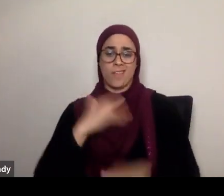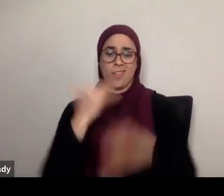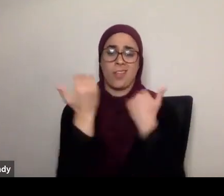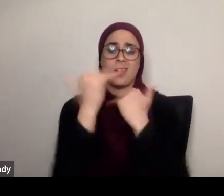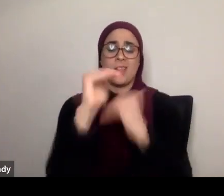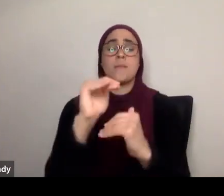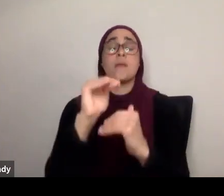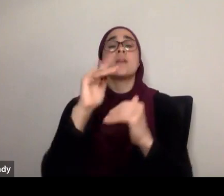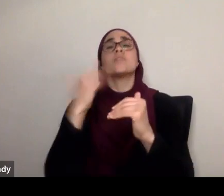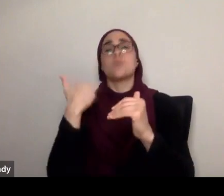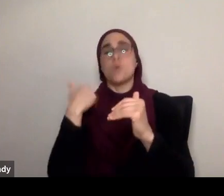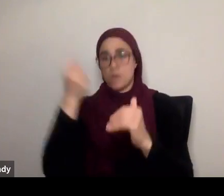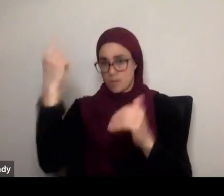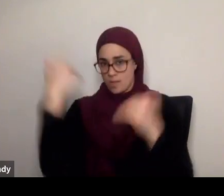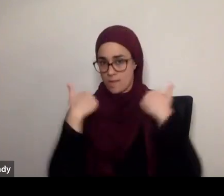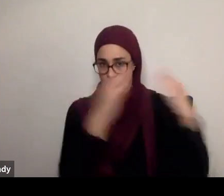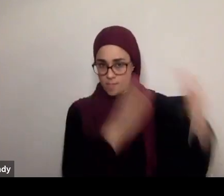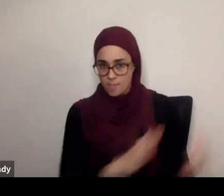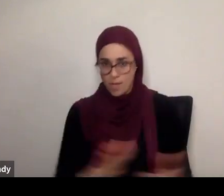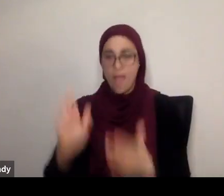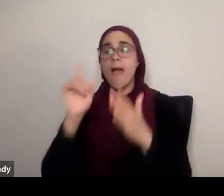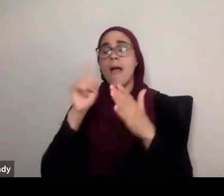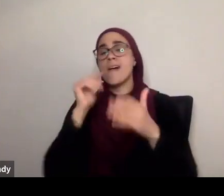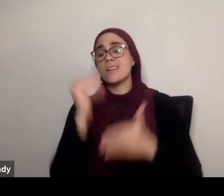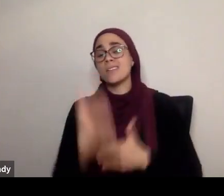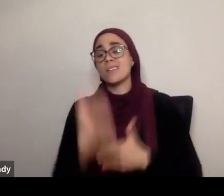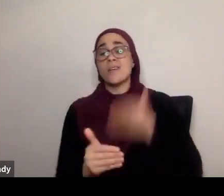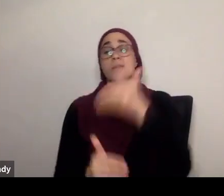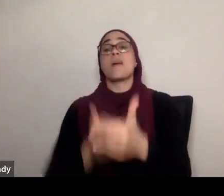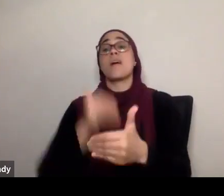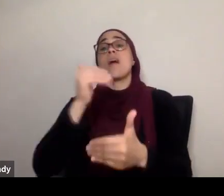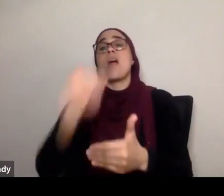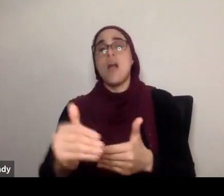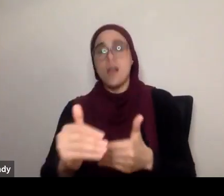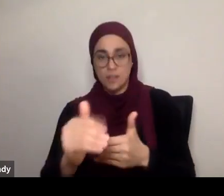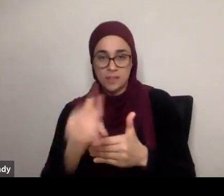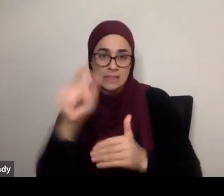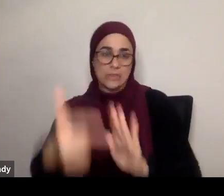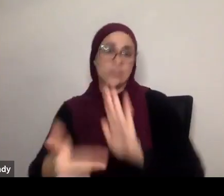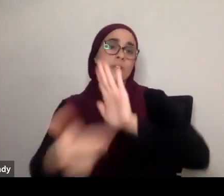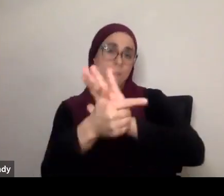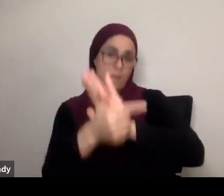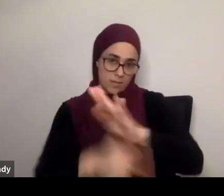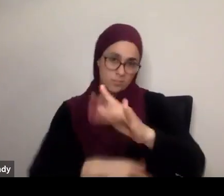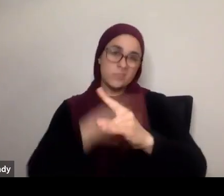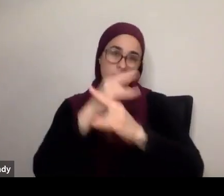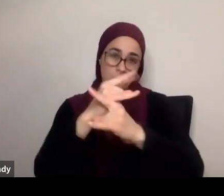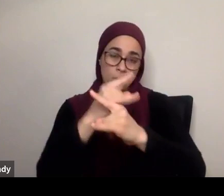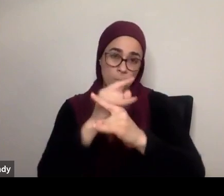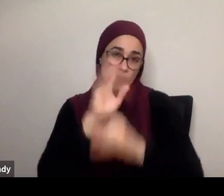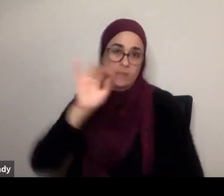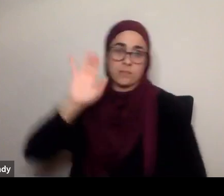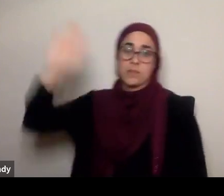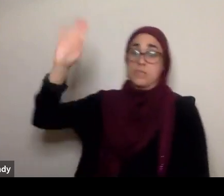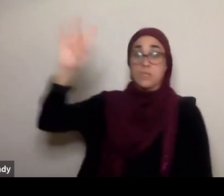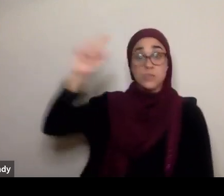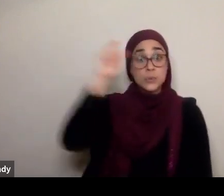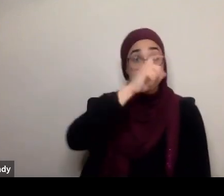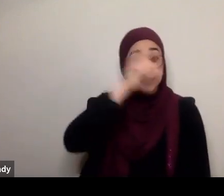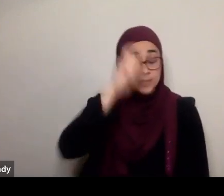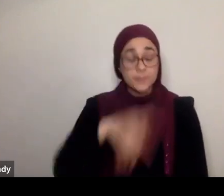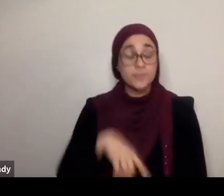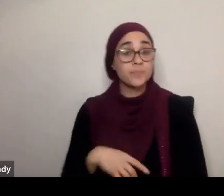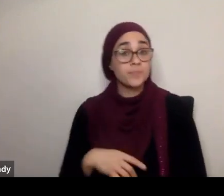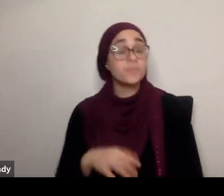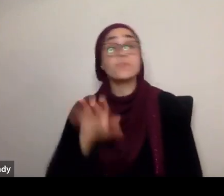or ostracized, or devoid of the autonomy. So that in itself, is the wisdom. Now, illa ma sha'allah, can also be understood as,